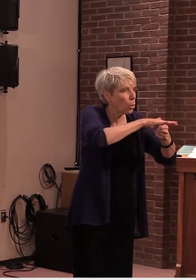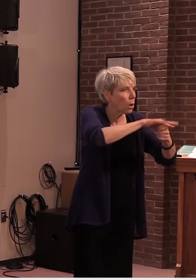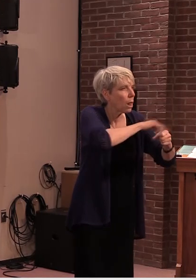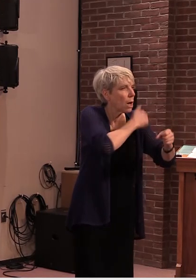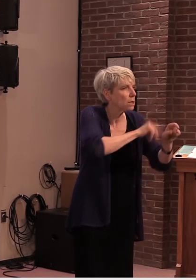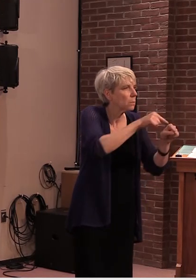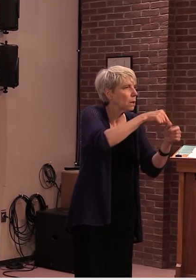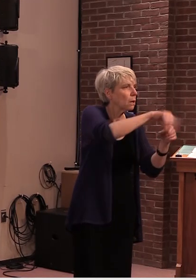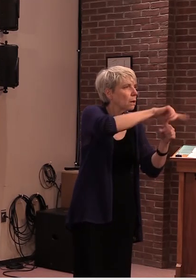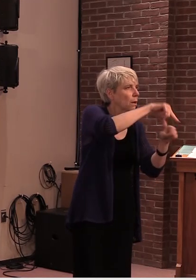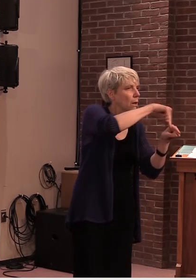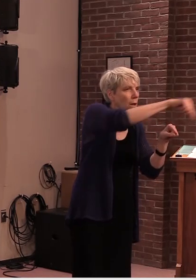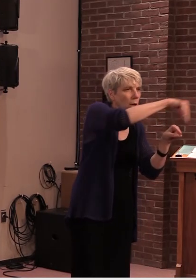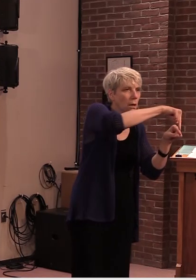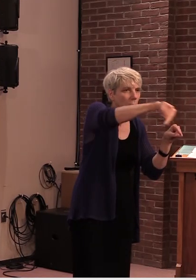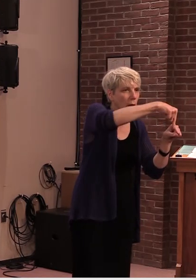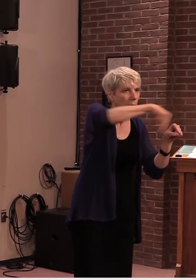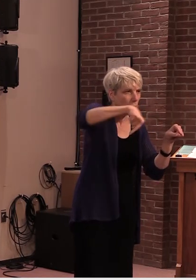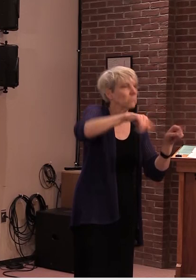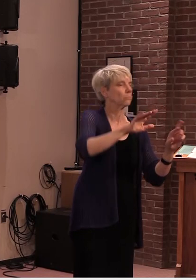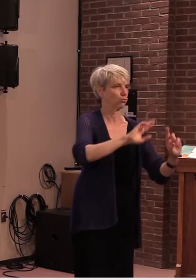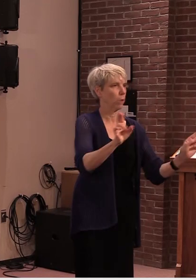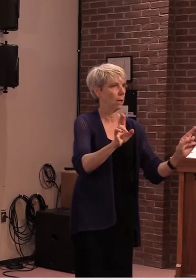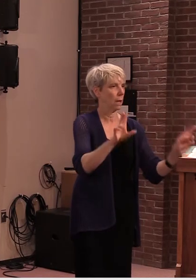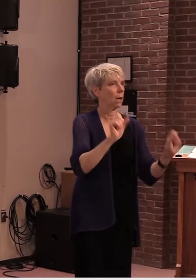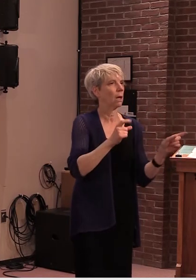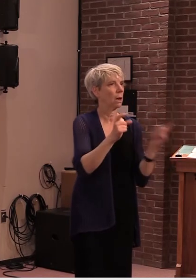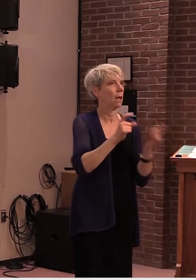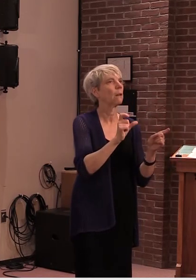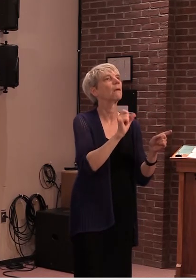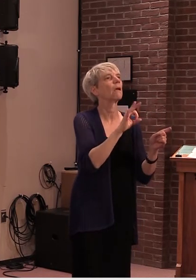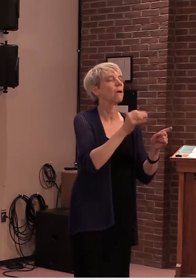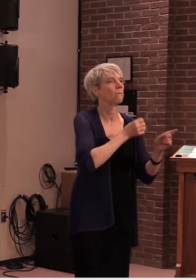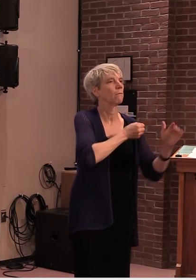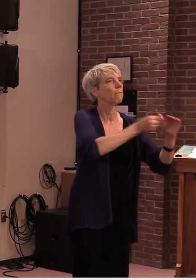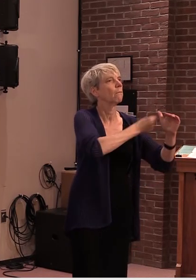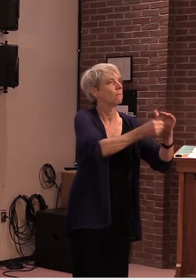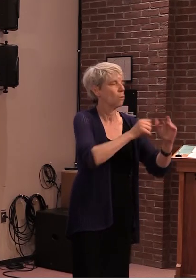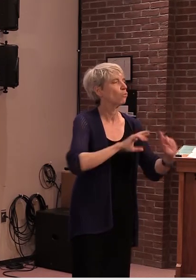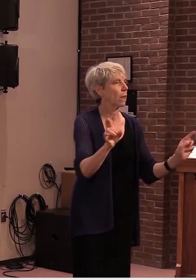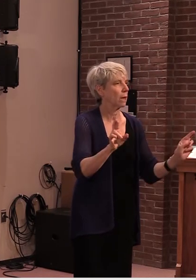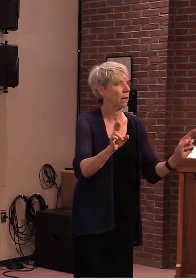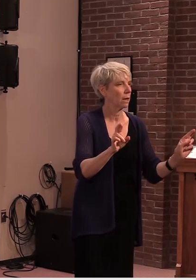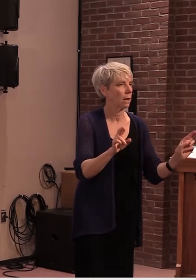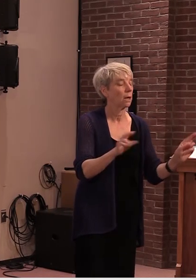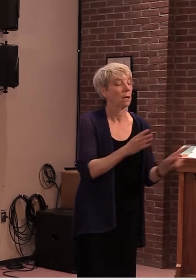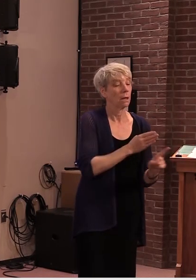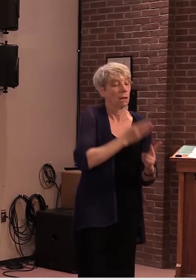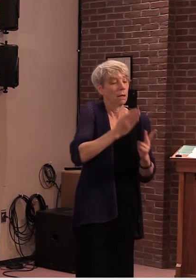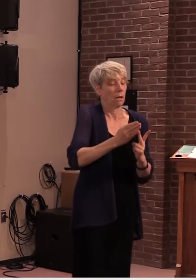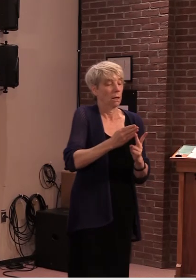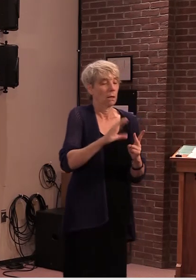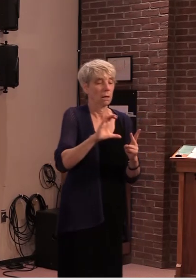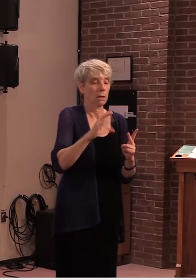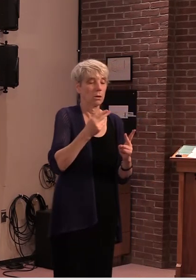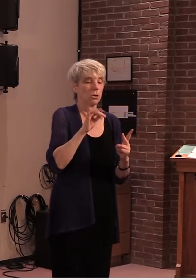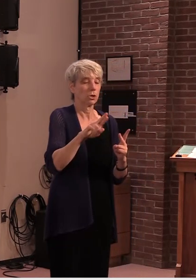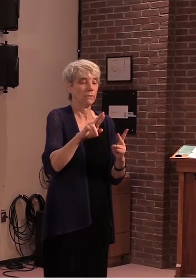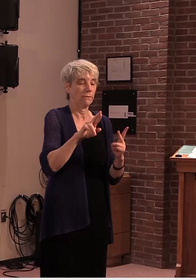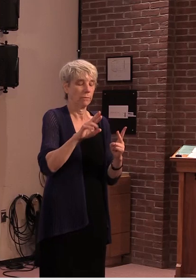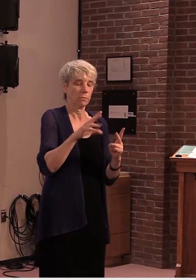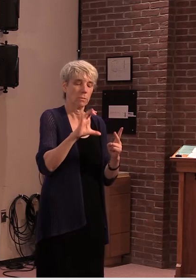radius of the facility. Chief Arnell reported that from an operational standpoint an early